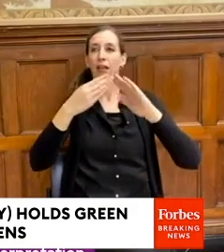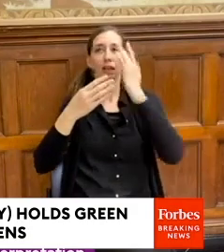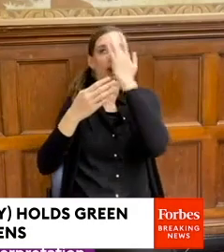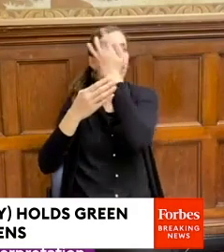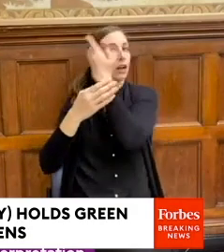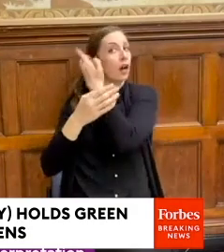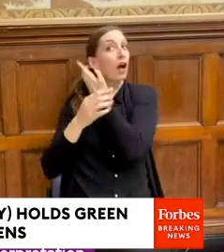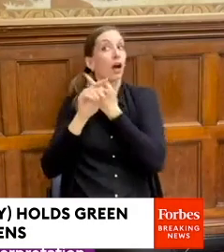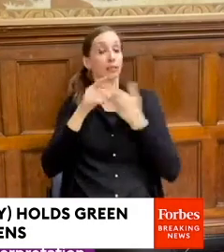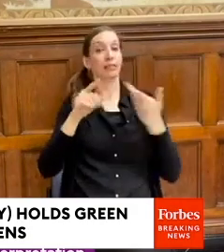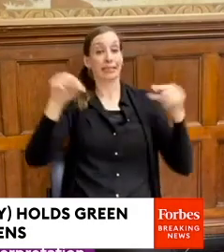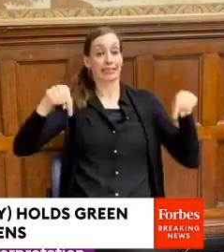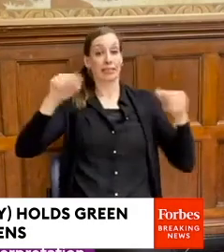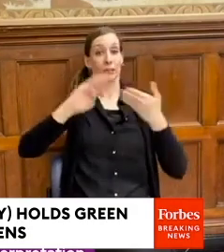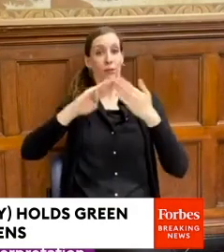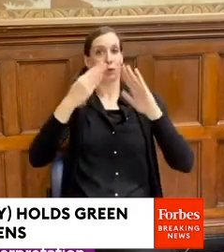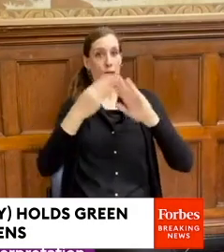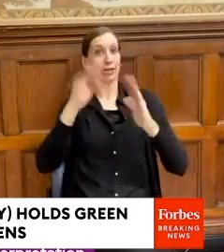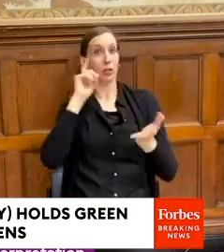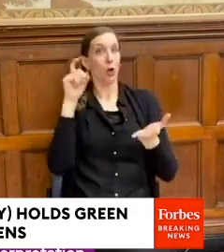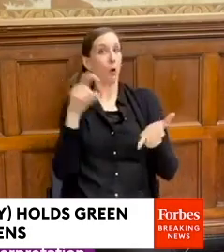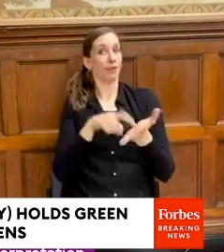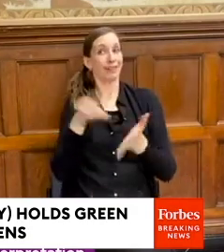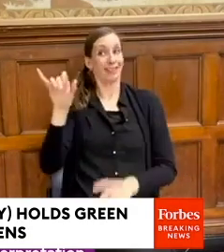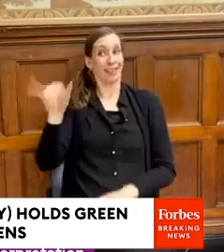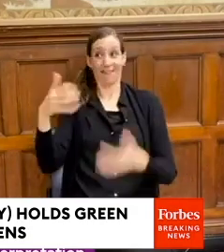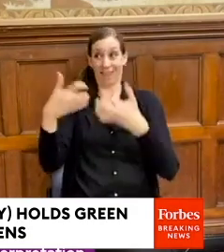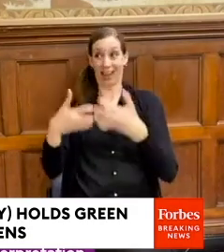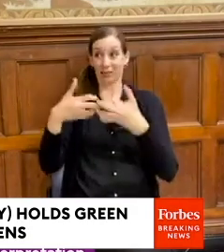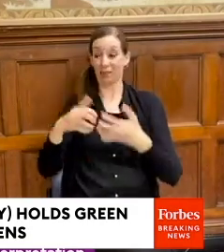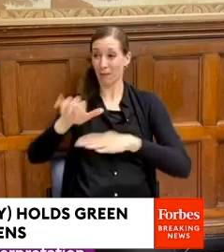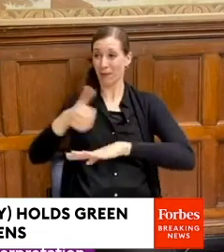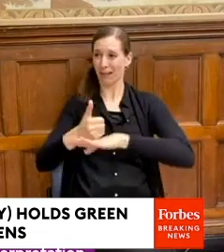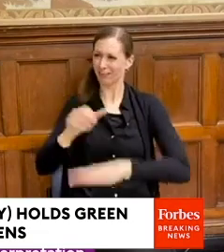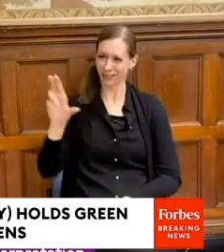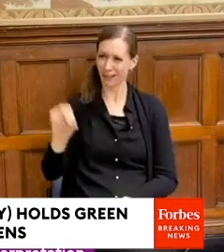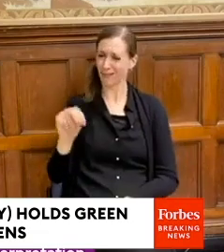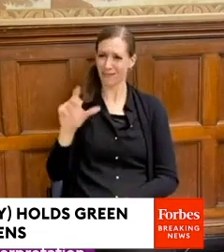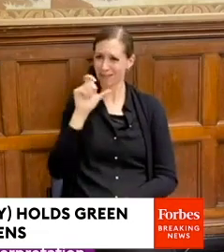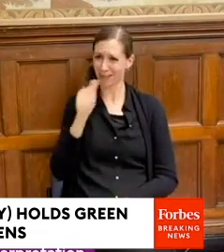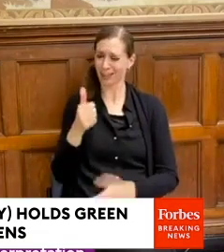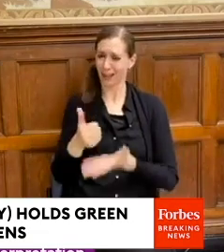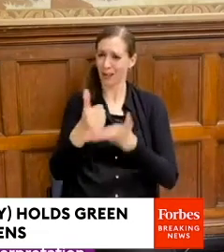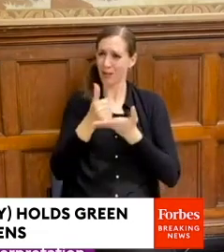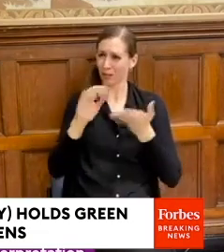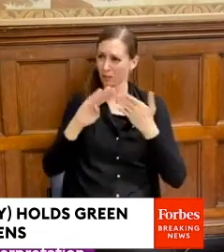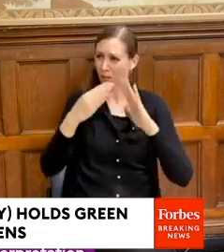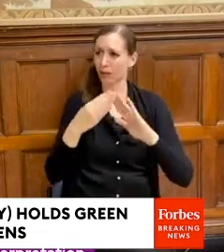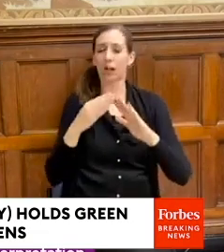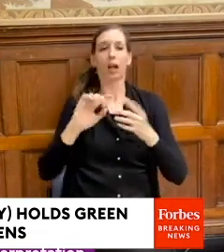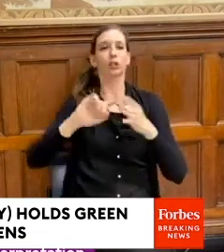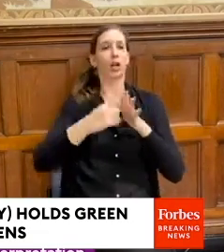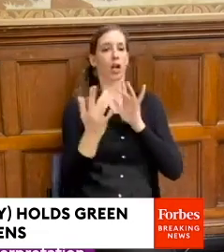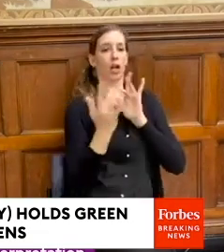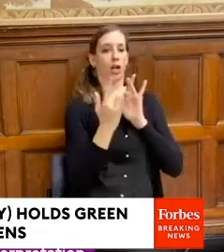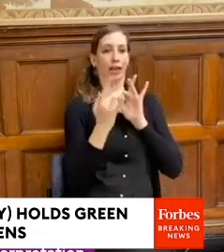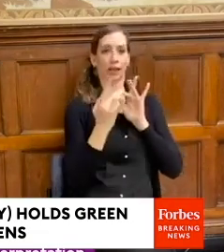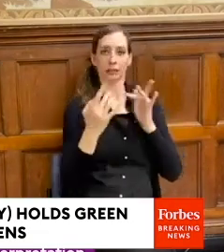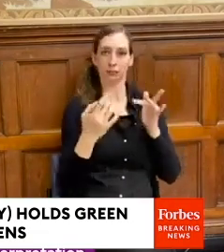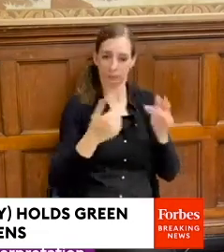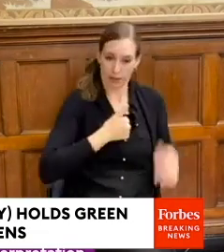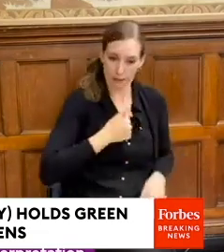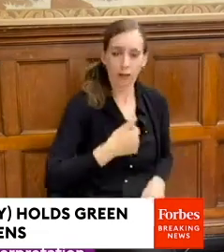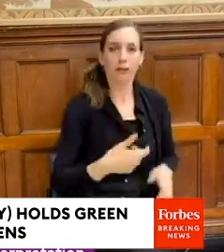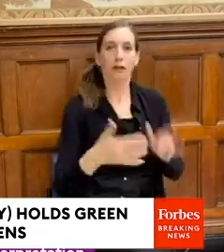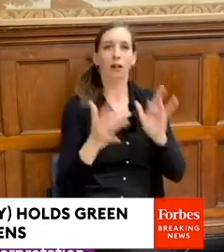the alarm and started to organize. And we worked with Assemblymember Zohan Mamdani, Senator Janaris, who was just here, myself,